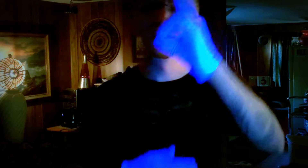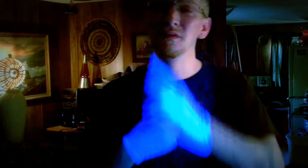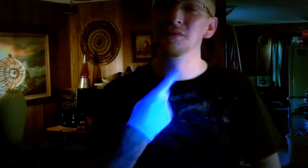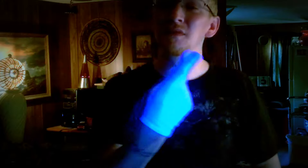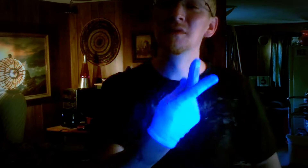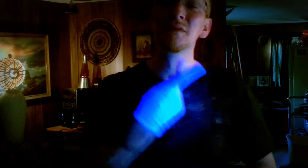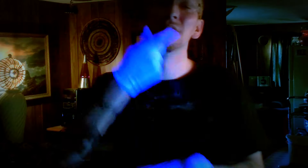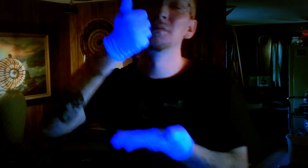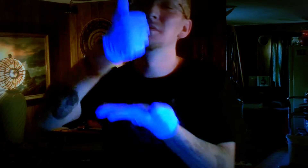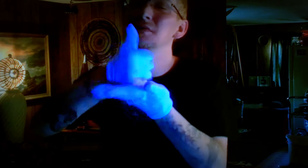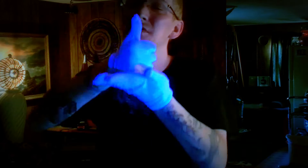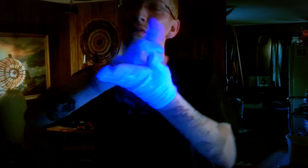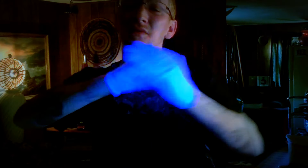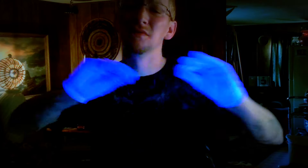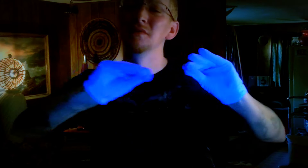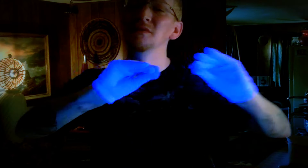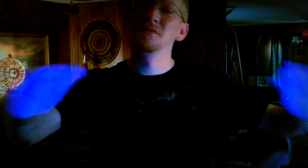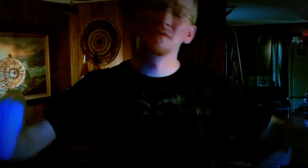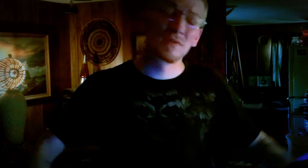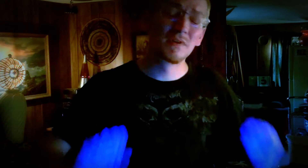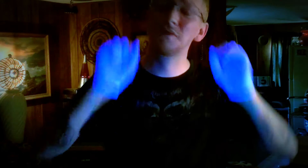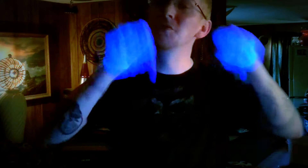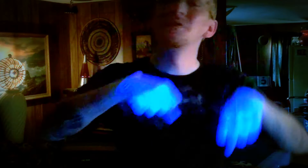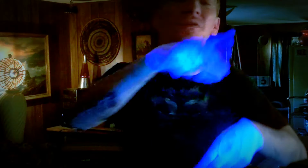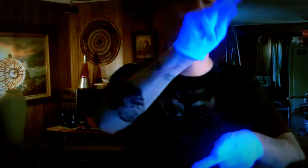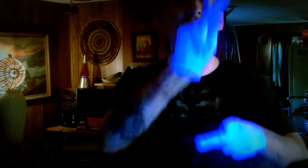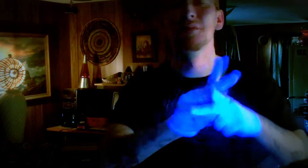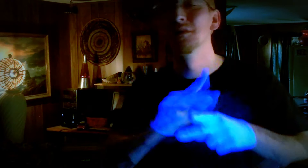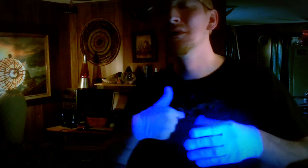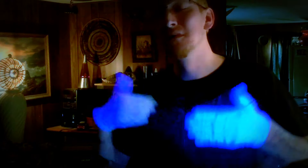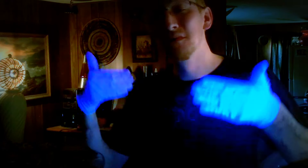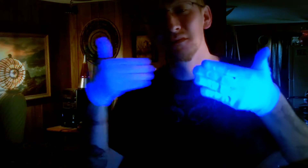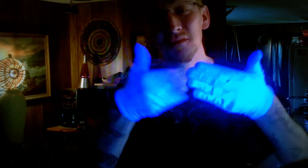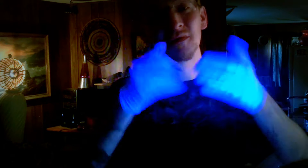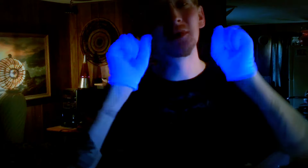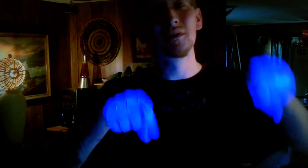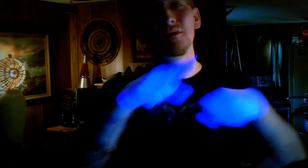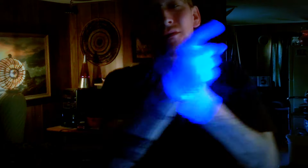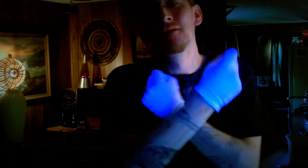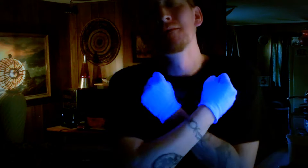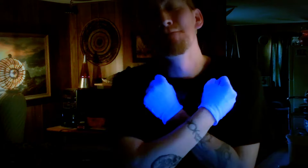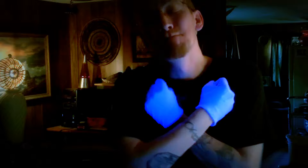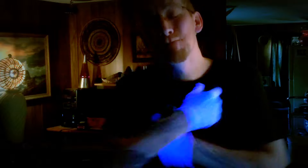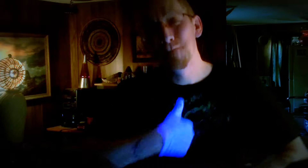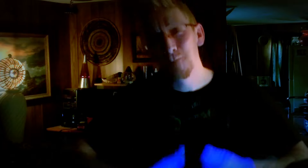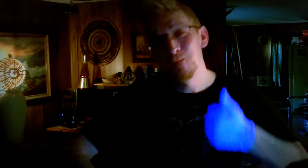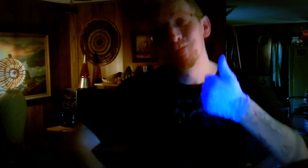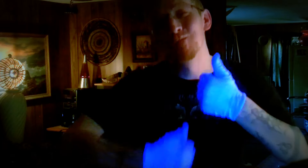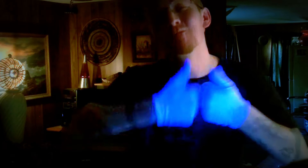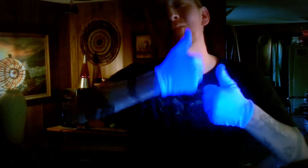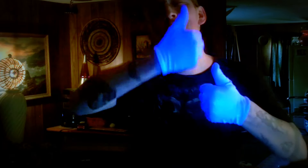we're helpless Can you keep me close, can you love me most